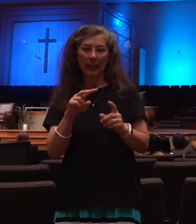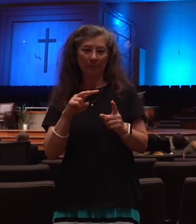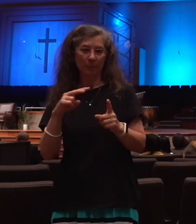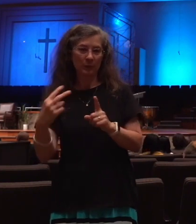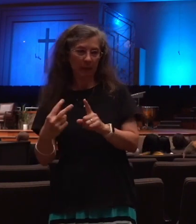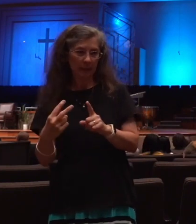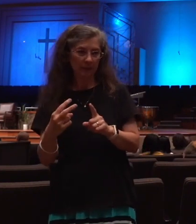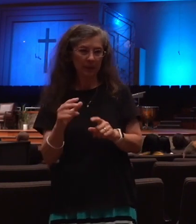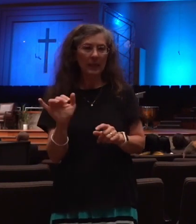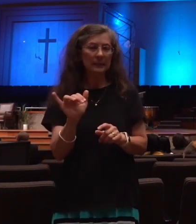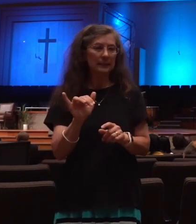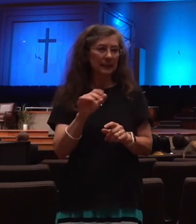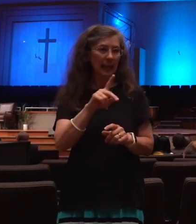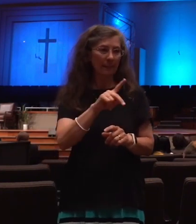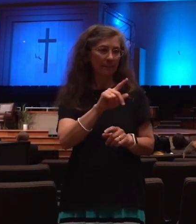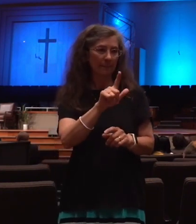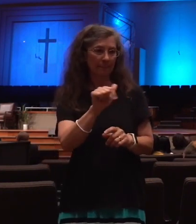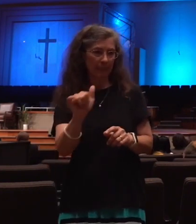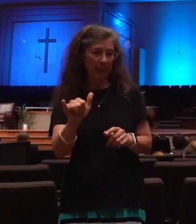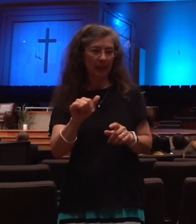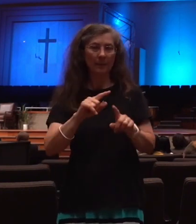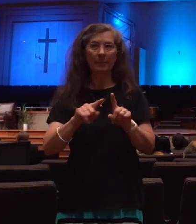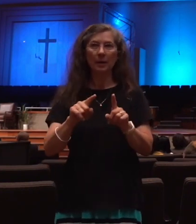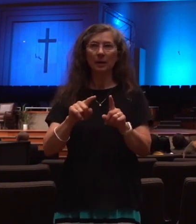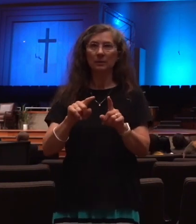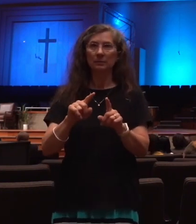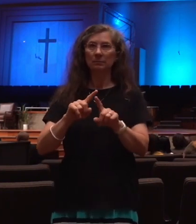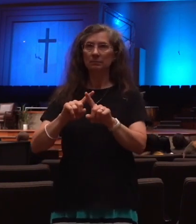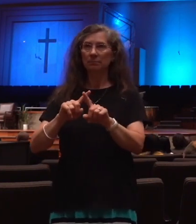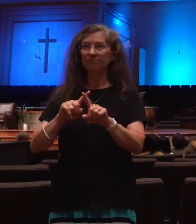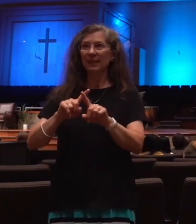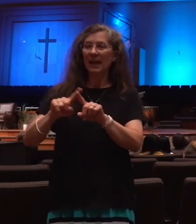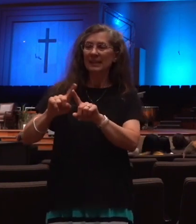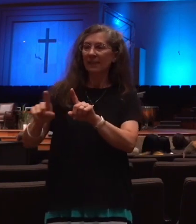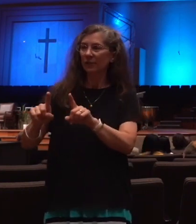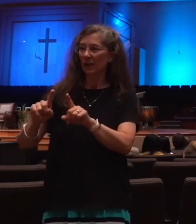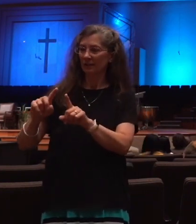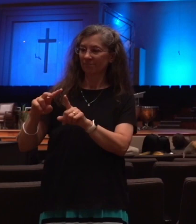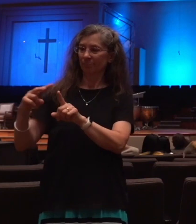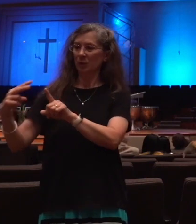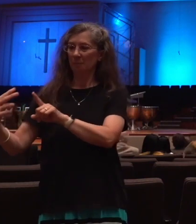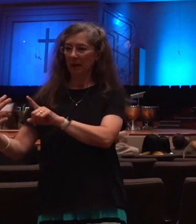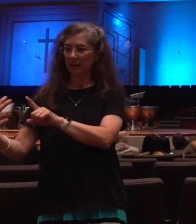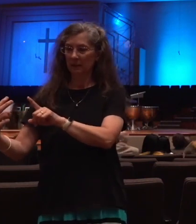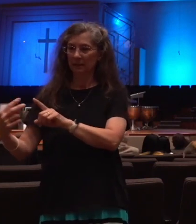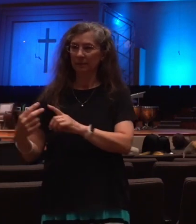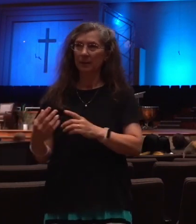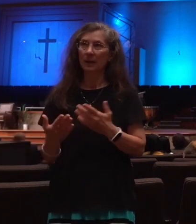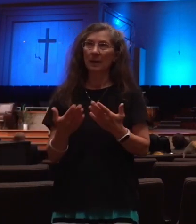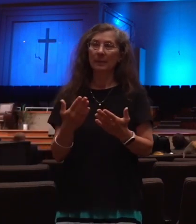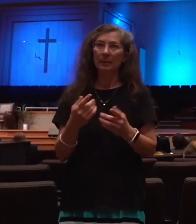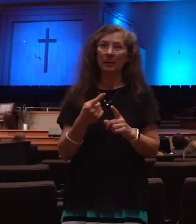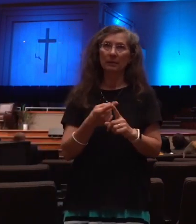play, but you see it from different angles. Different from, sometimes you'll see it from the, you know, from the, uh,